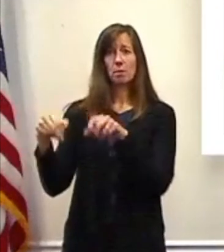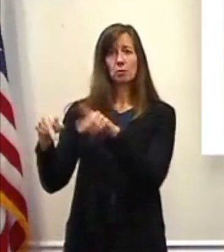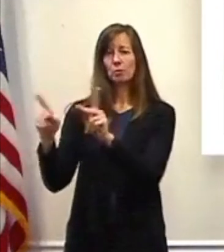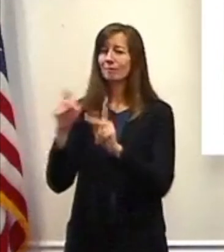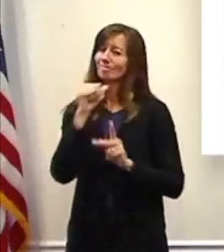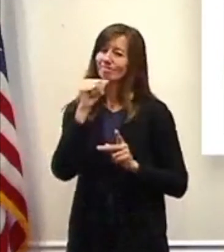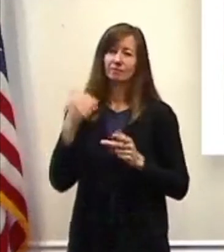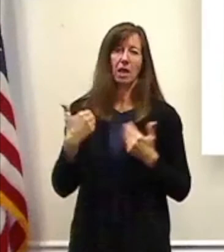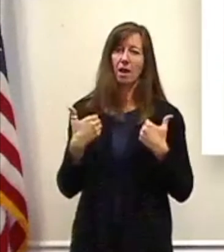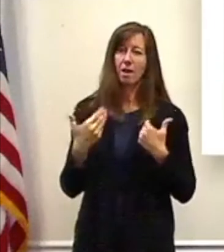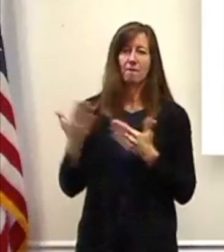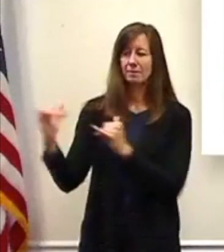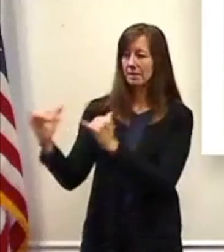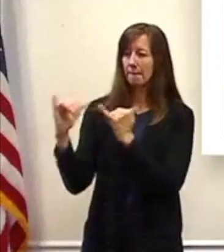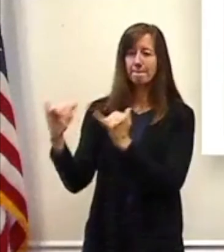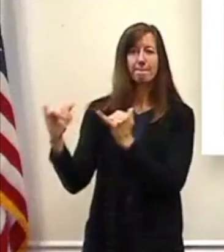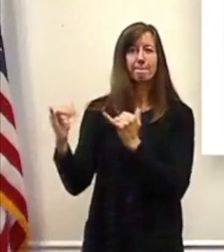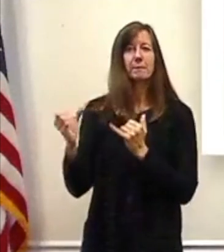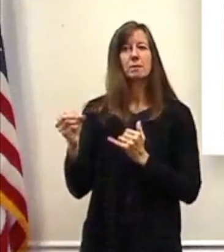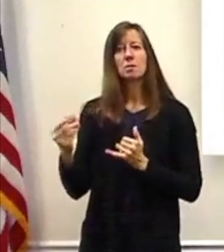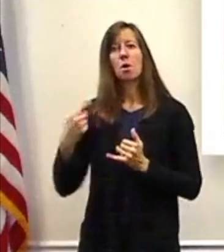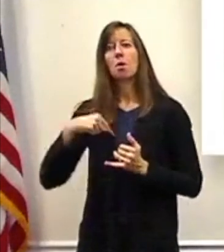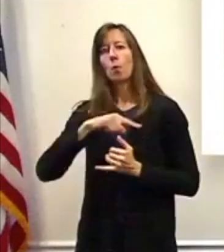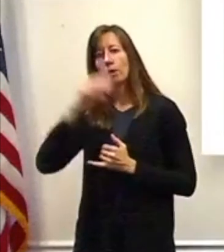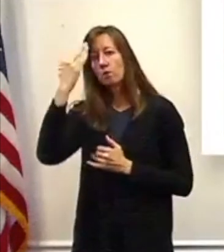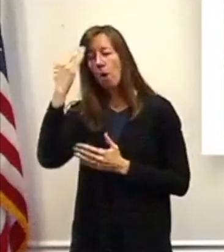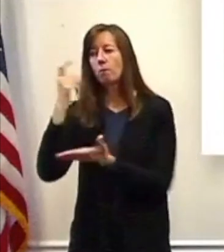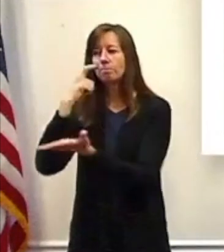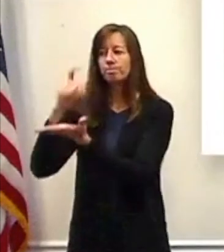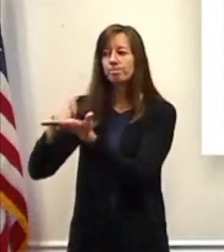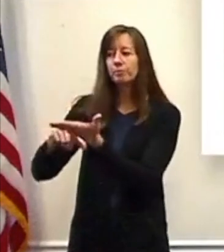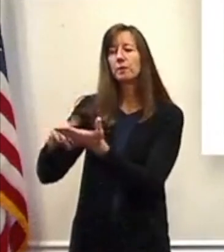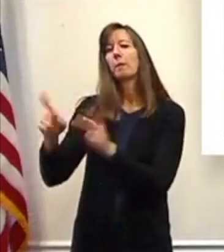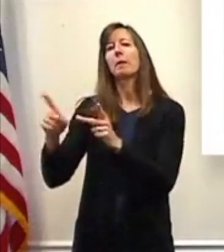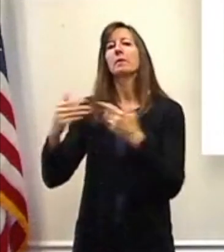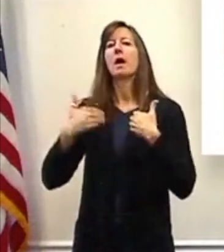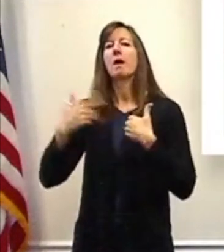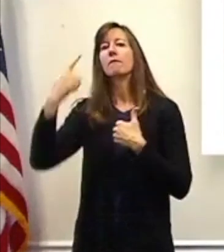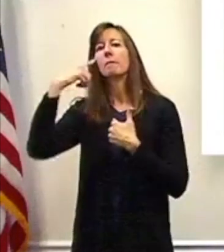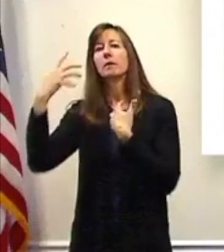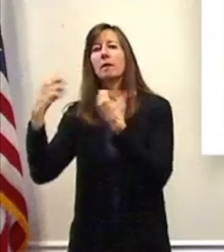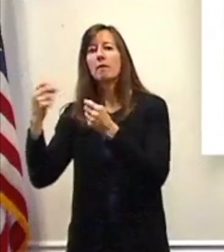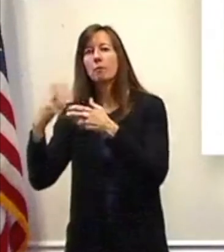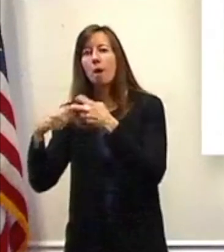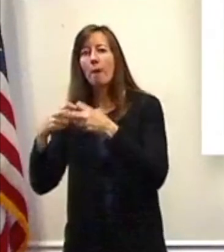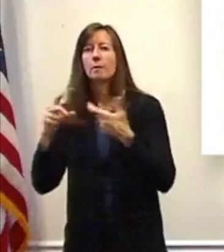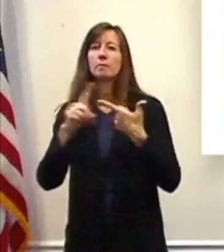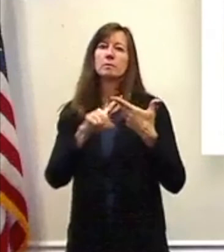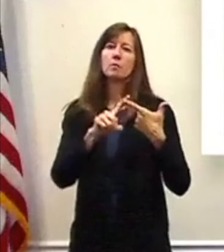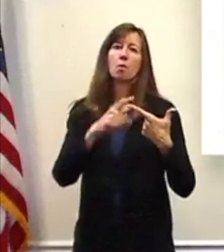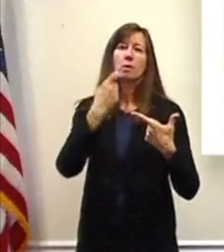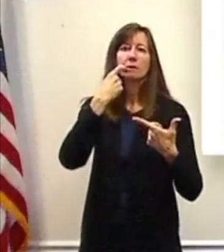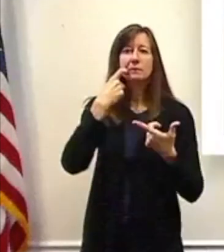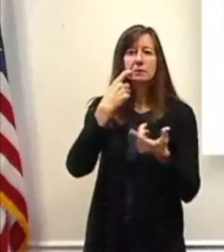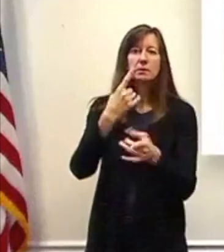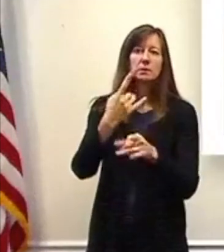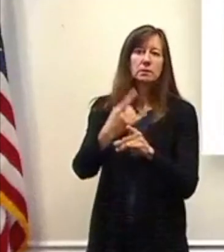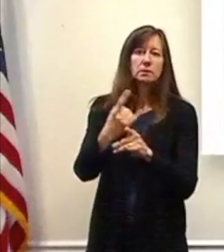effort to provide support for those living with mental wellness concerns, substance use disorder. And this budget